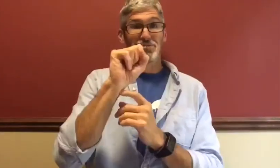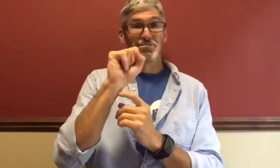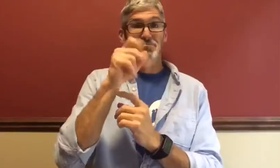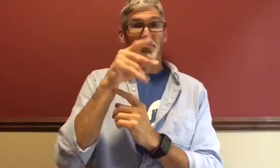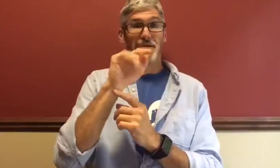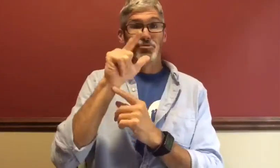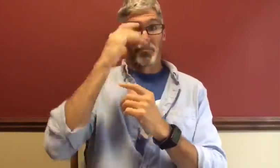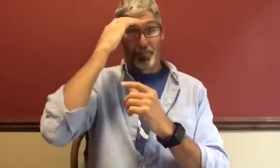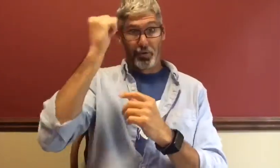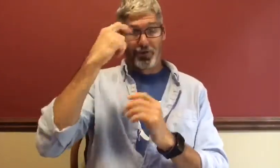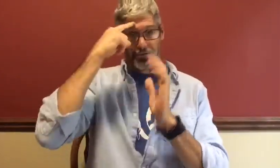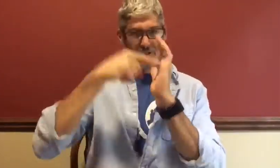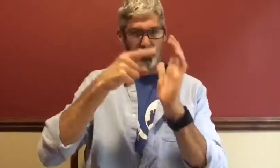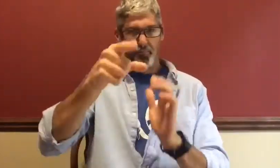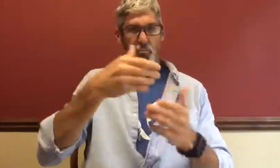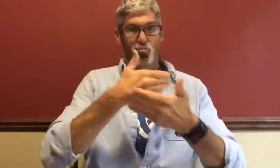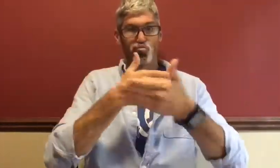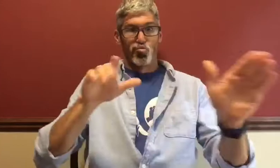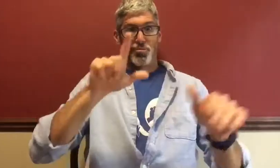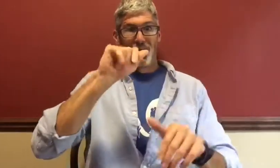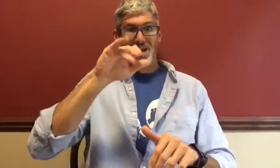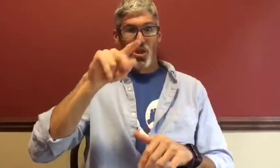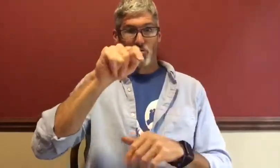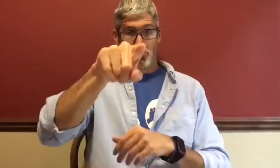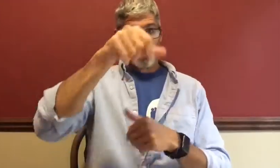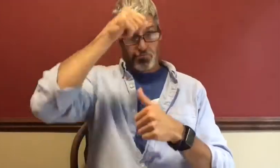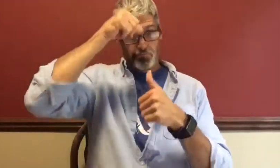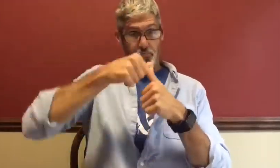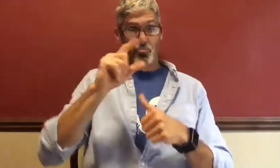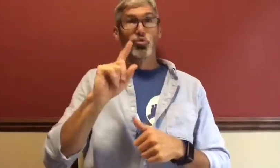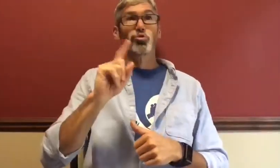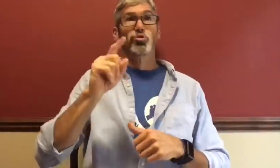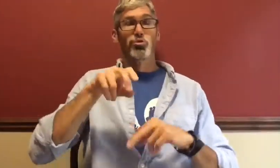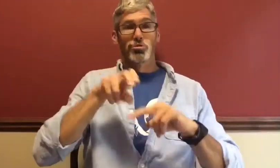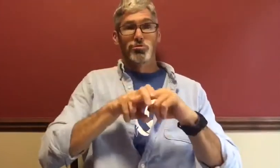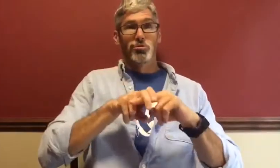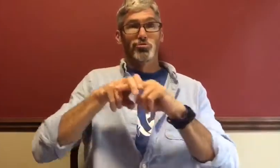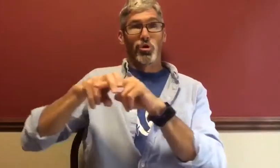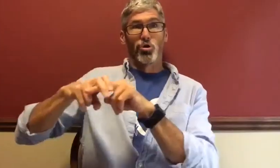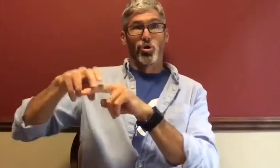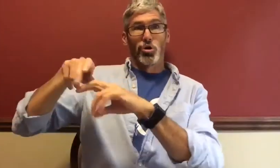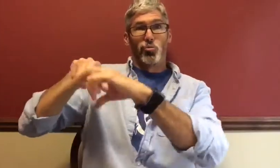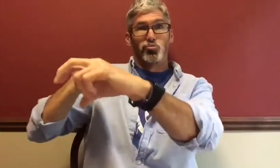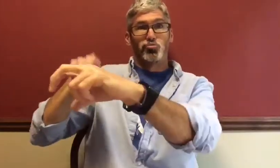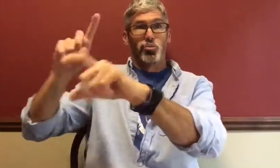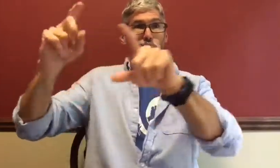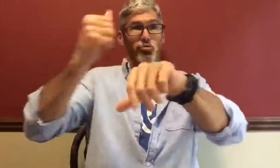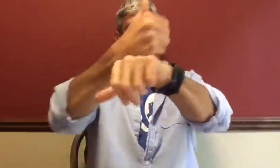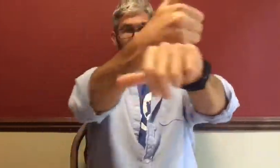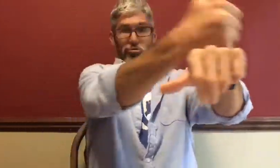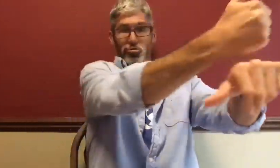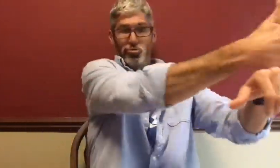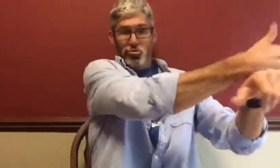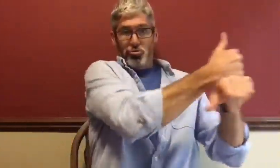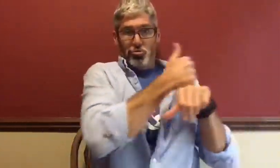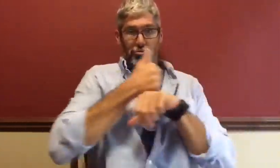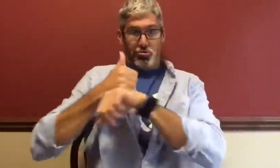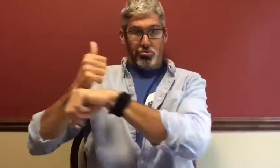and so forth. Now, for instance, with enhanced spatial memory, you'll be able to describe and identify the layout of a room. There's a